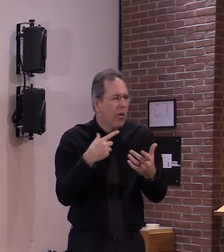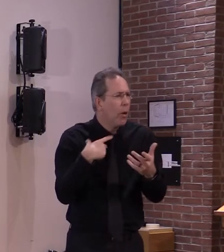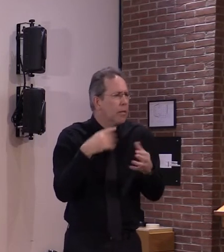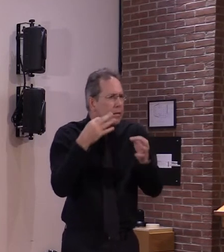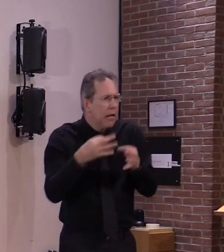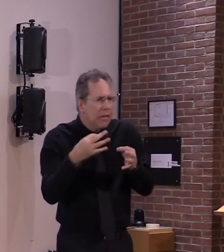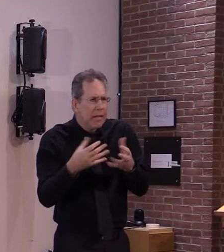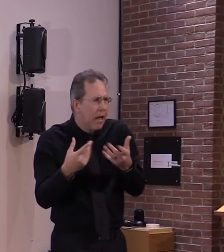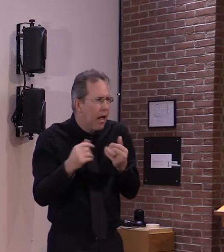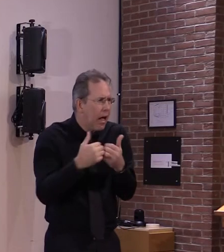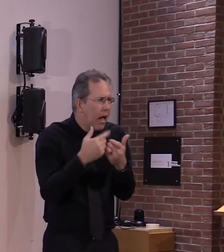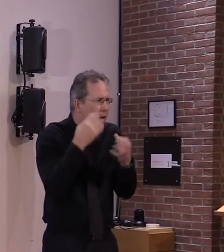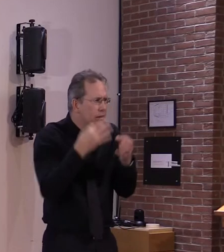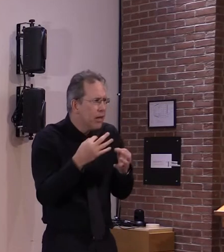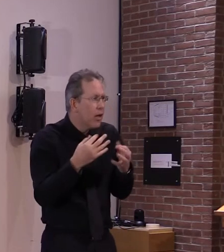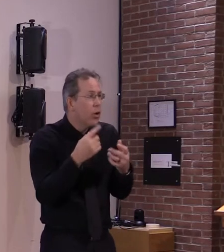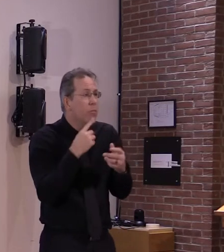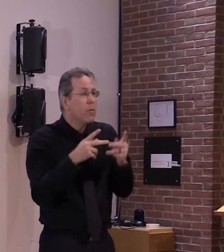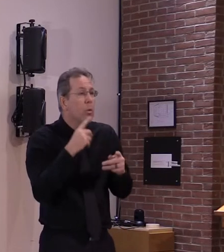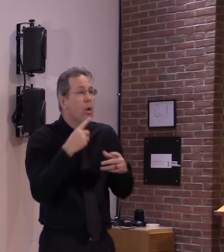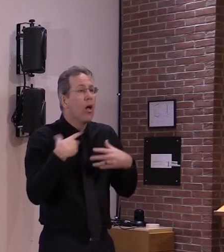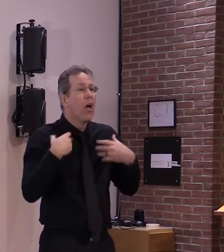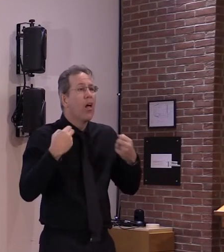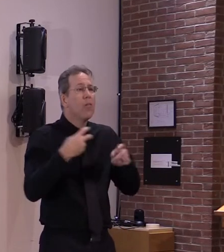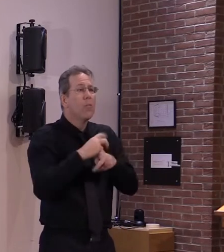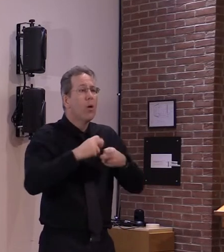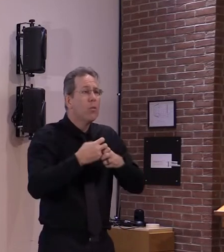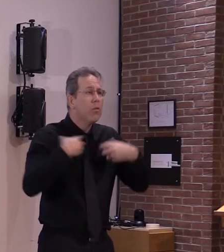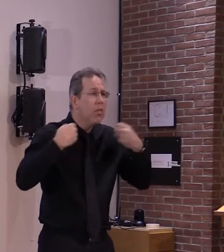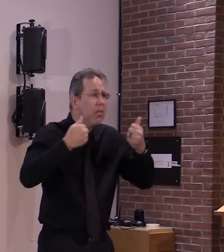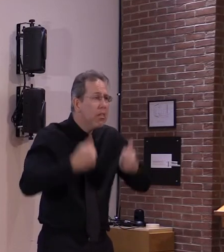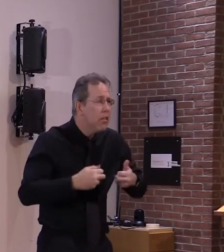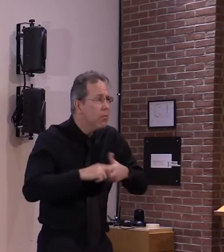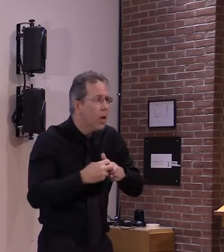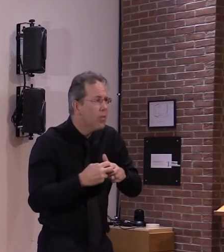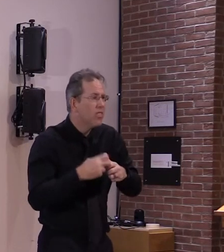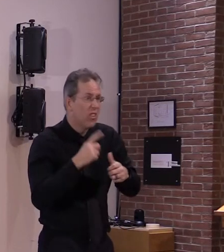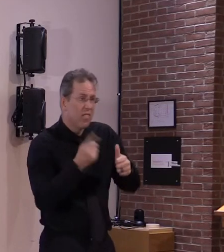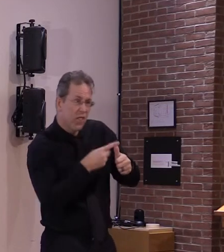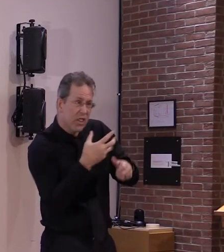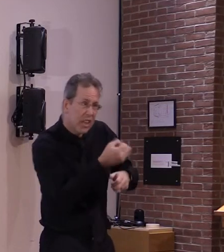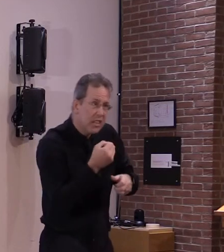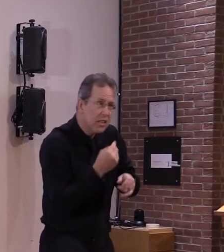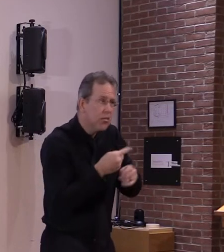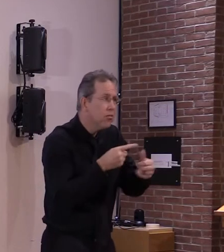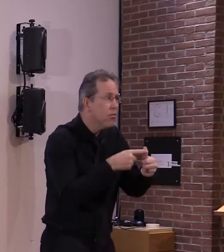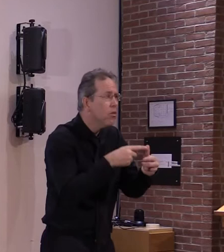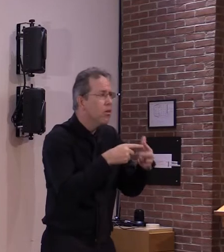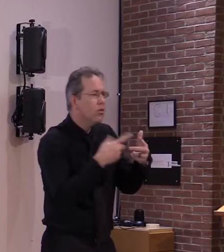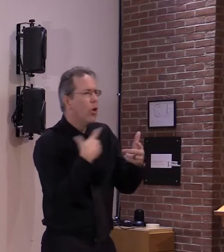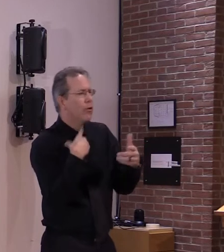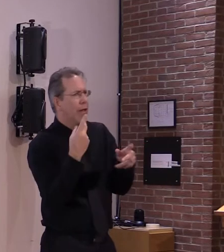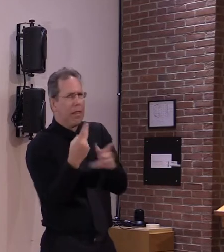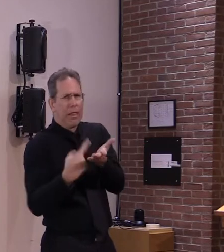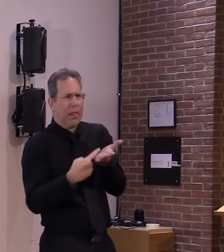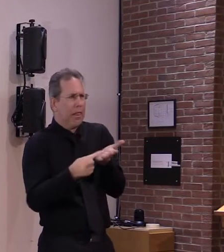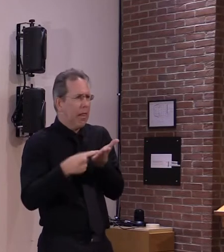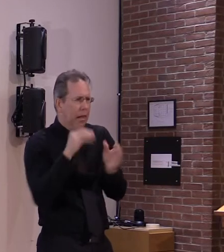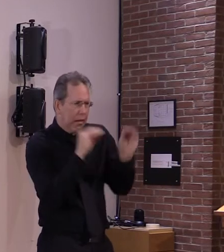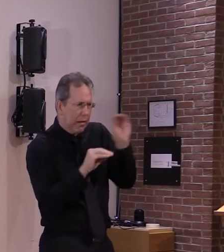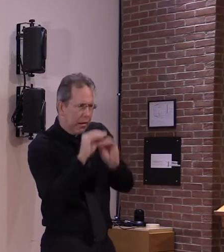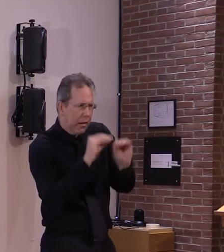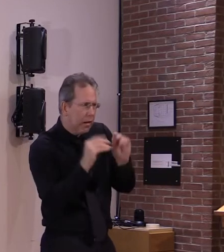priority group so that will be a challenge and hopefully the challenge will be met by the moderna becoming